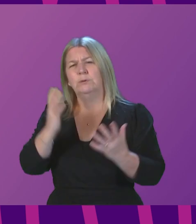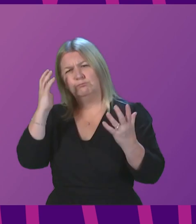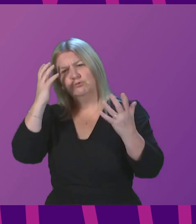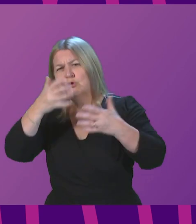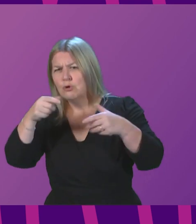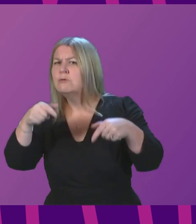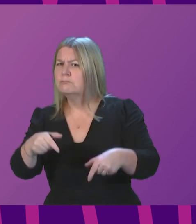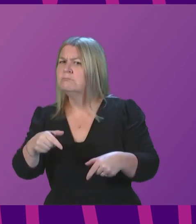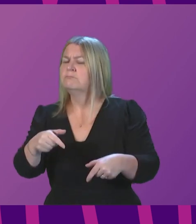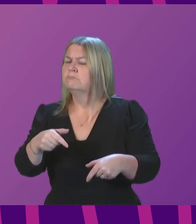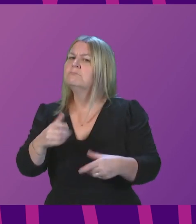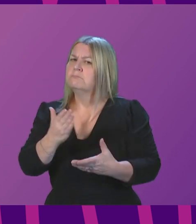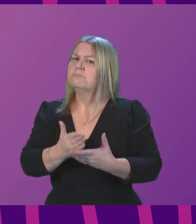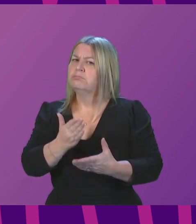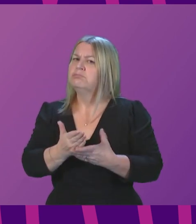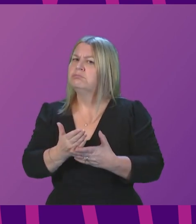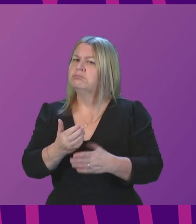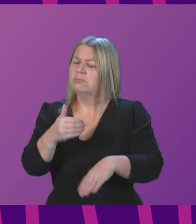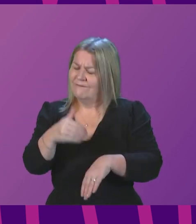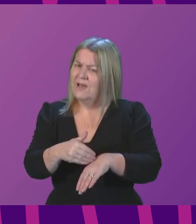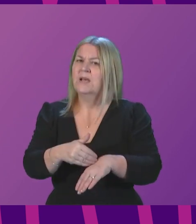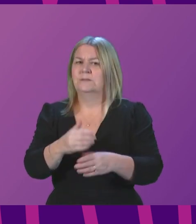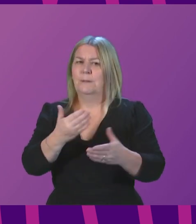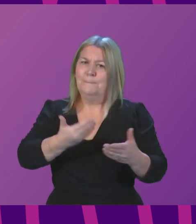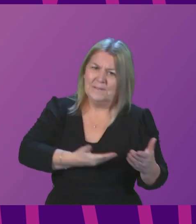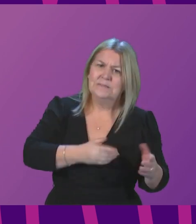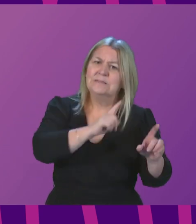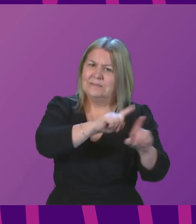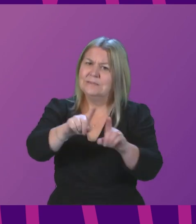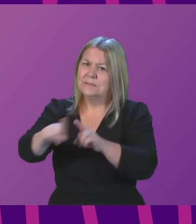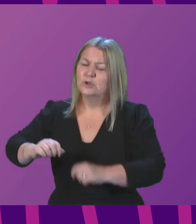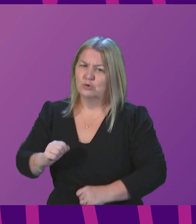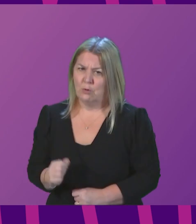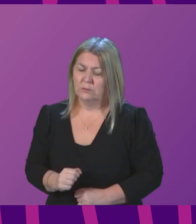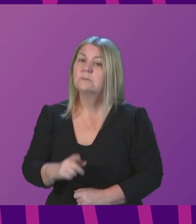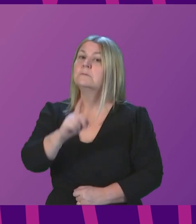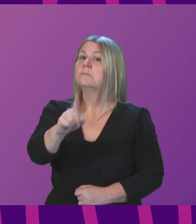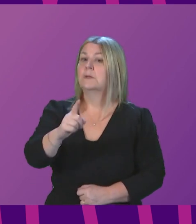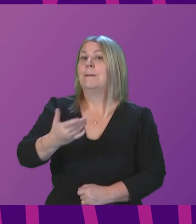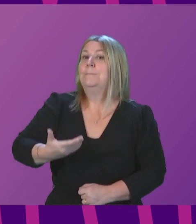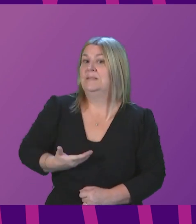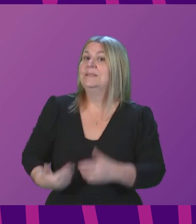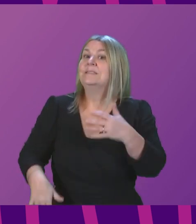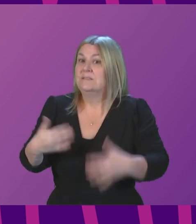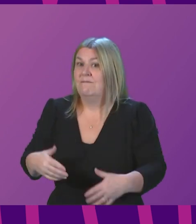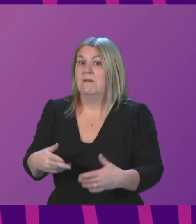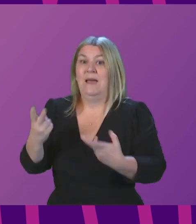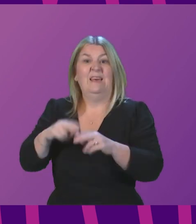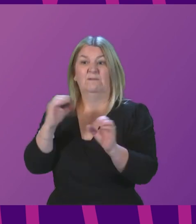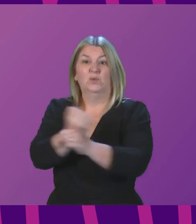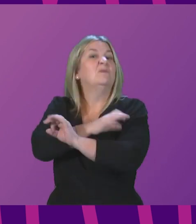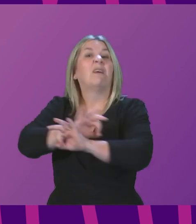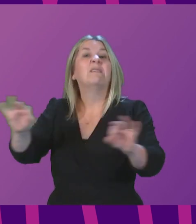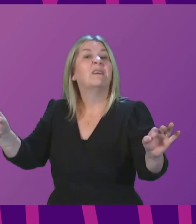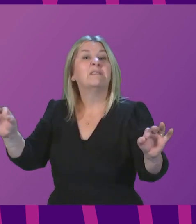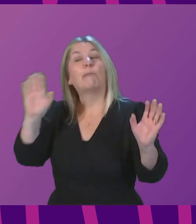the considerable impact of this advice on businesses. Although, let me repeat, businesses will also suffer if we do not act to slow the